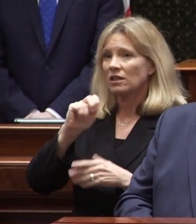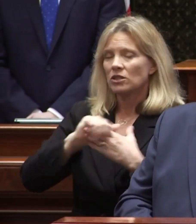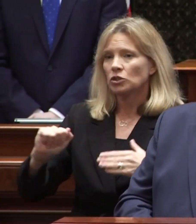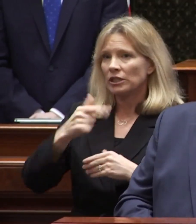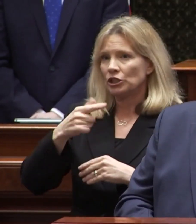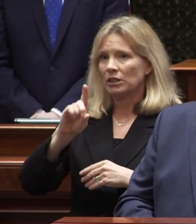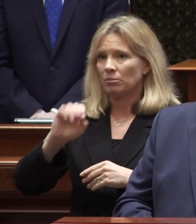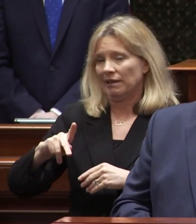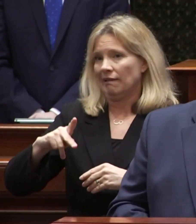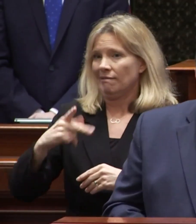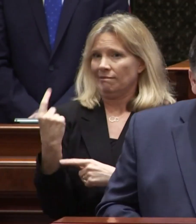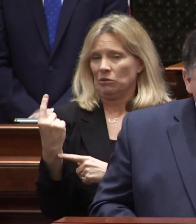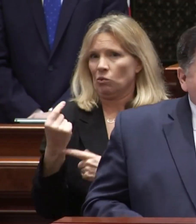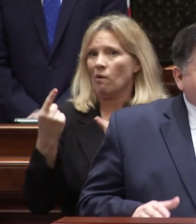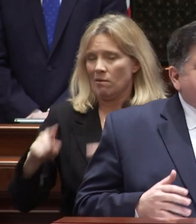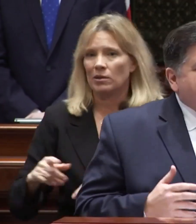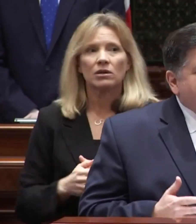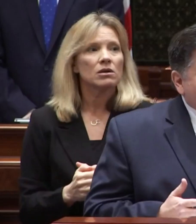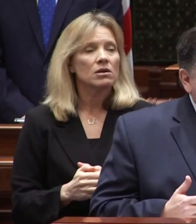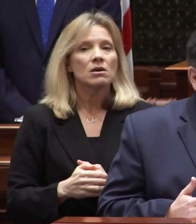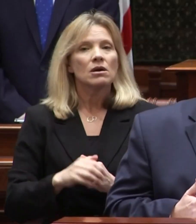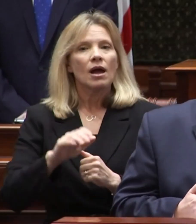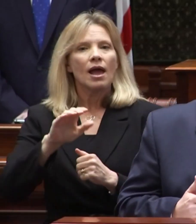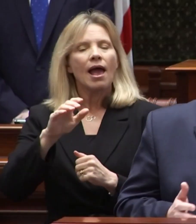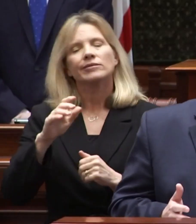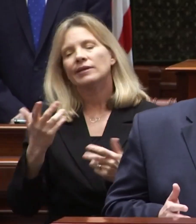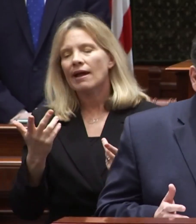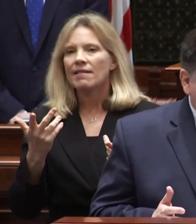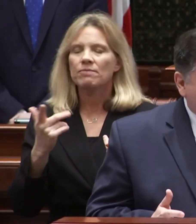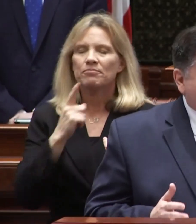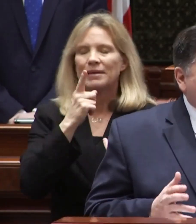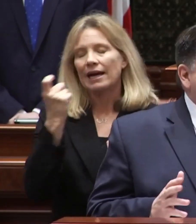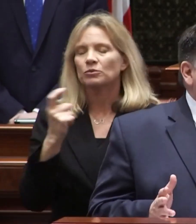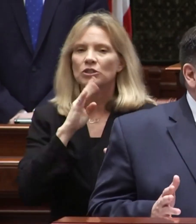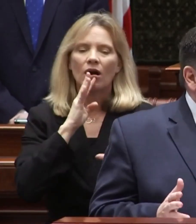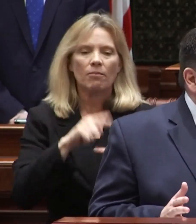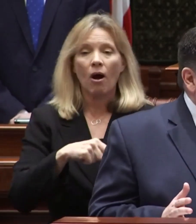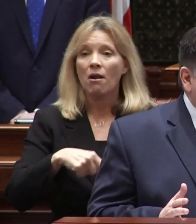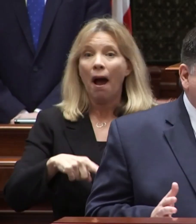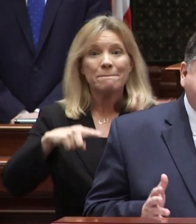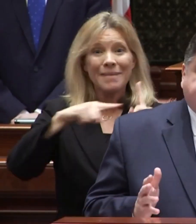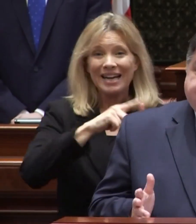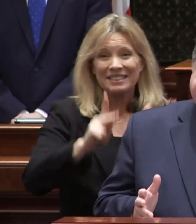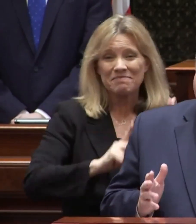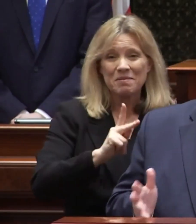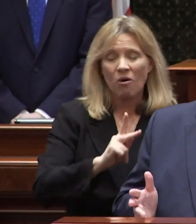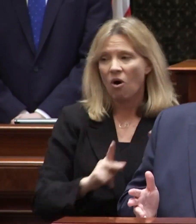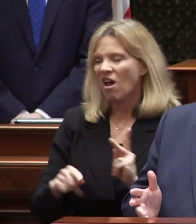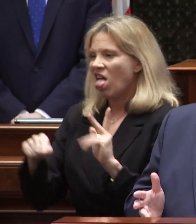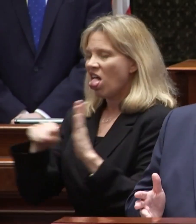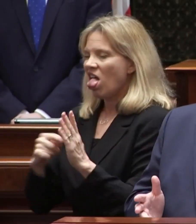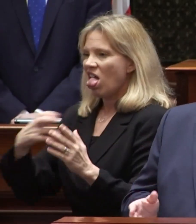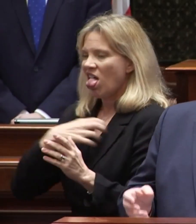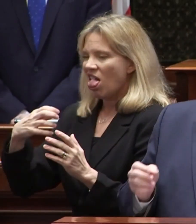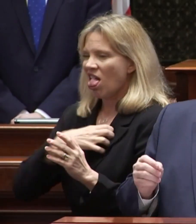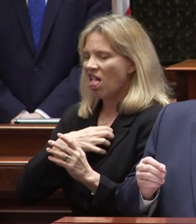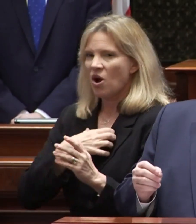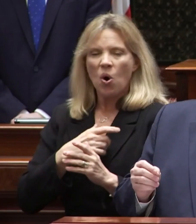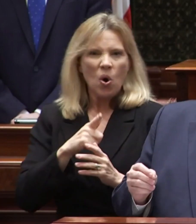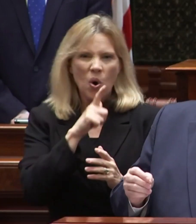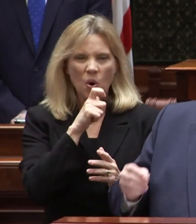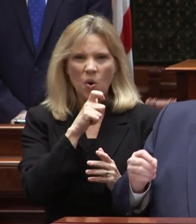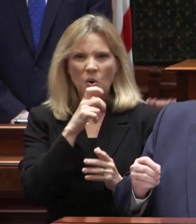gdp at the end of last year in the age-old fight between happy warriors and misery's carnival barkers